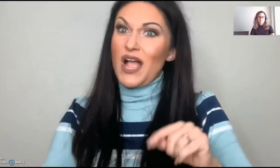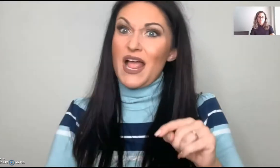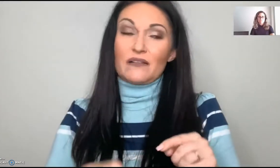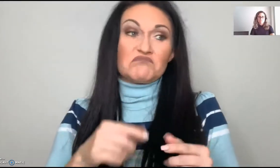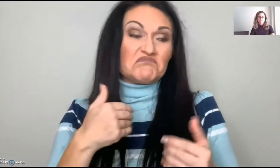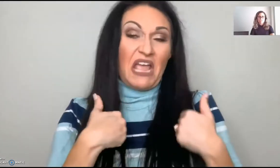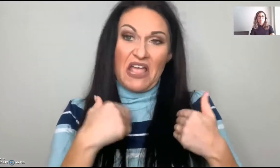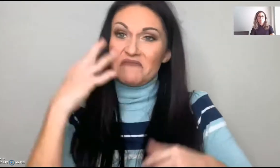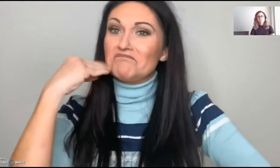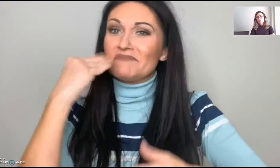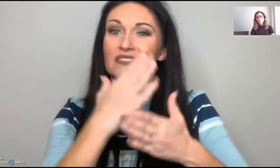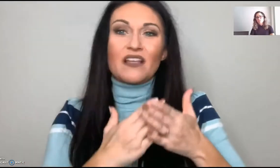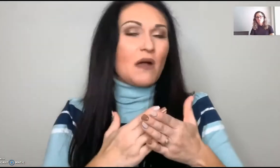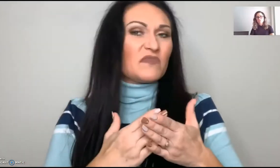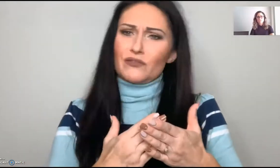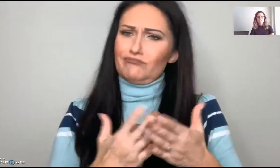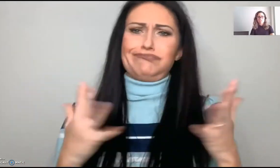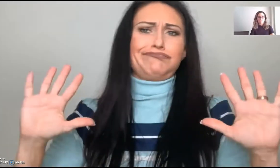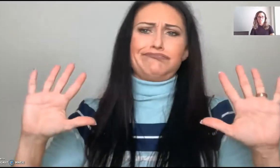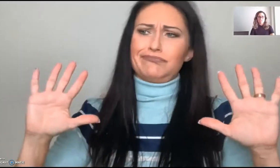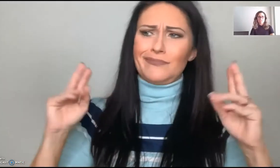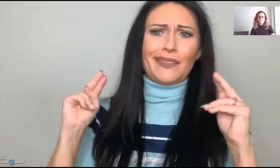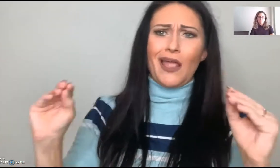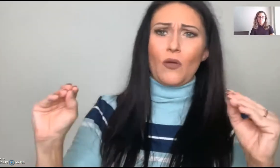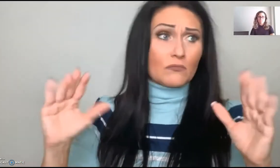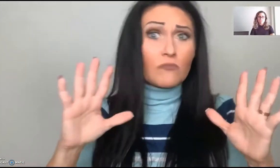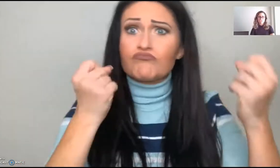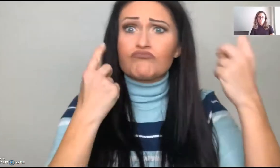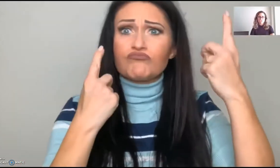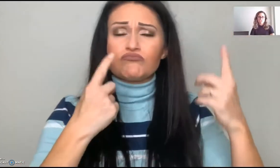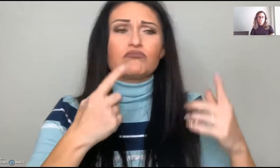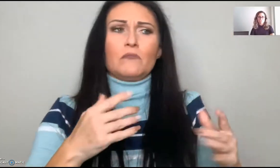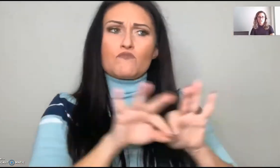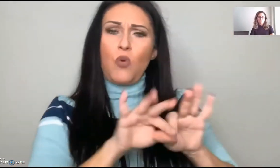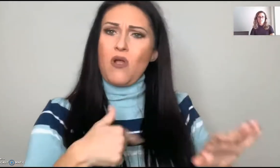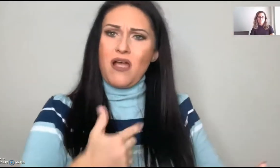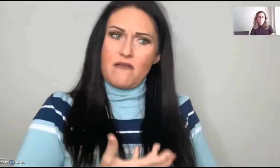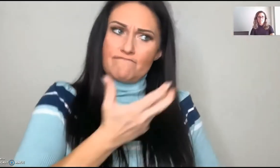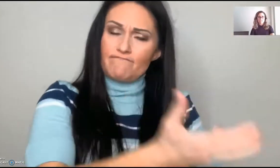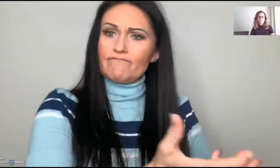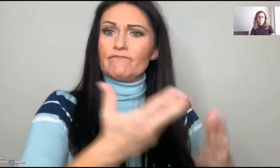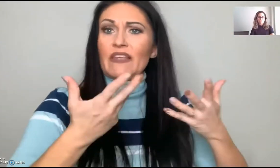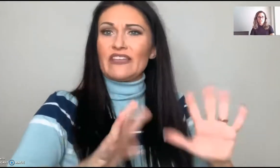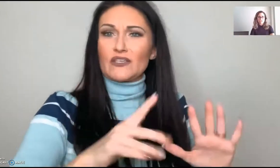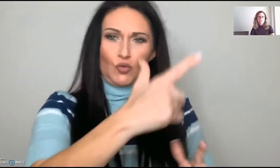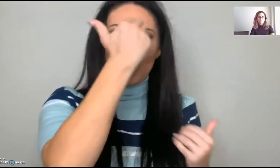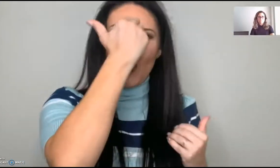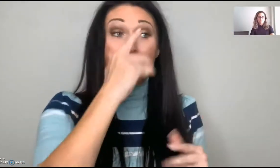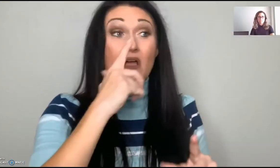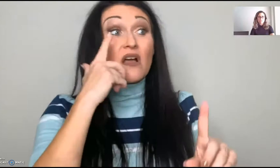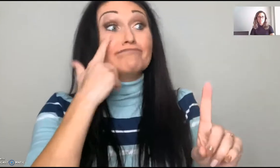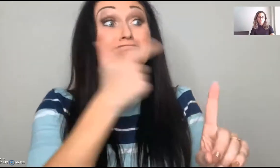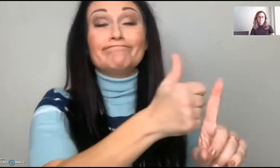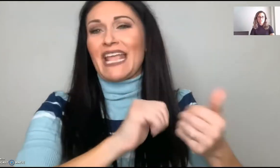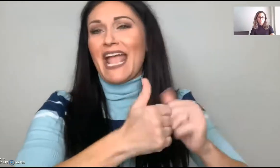There's some situations where you can't. Some experiences are just too bad. And I understand that, but it's important to give that away